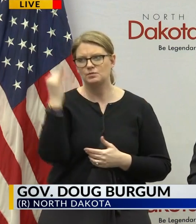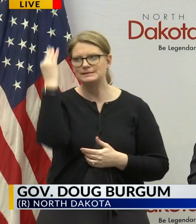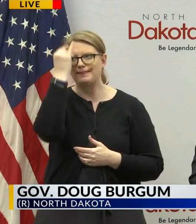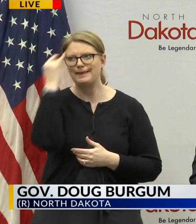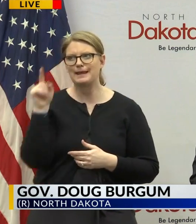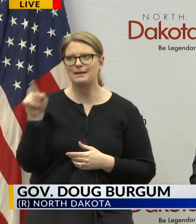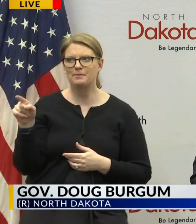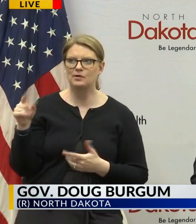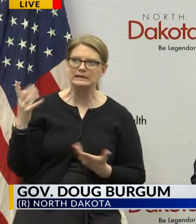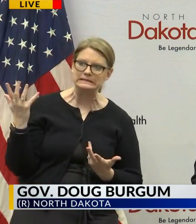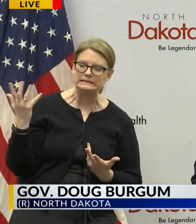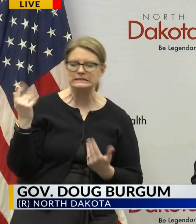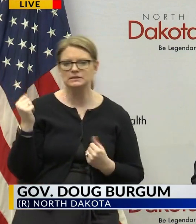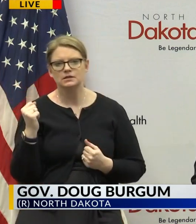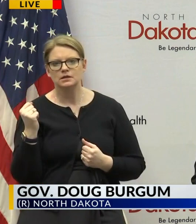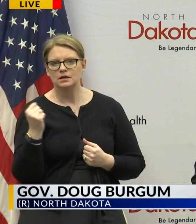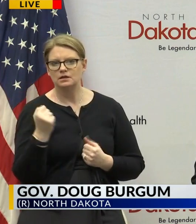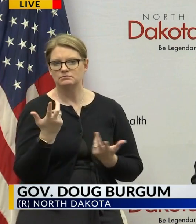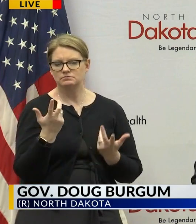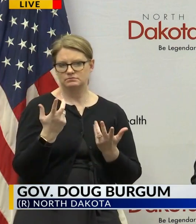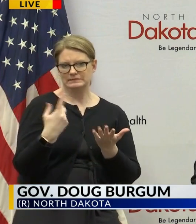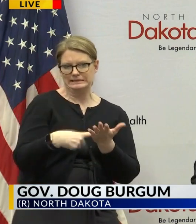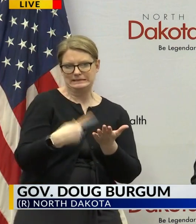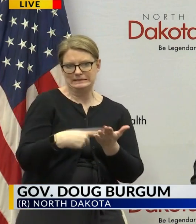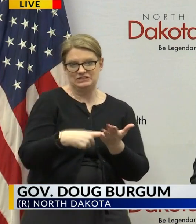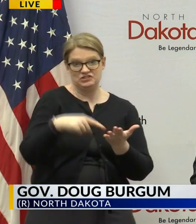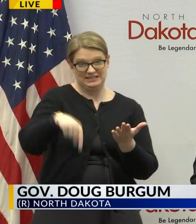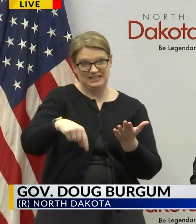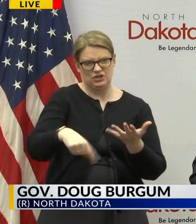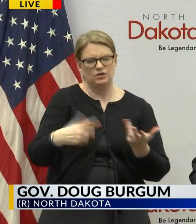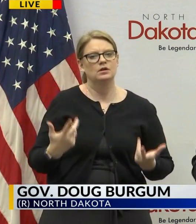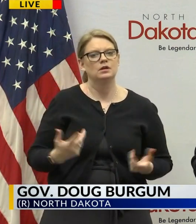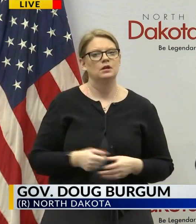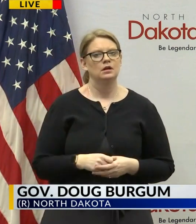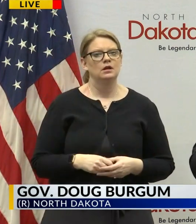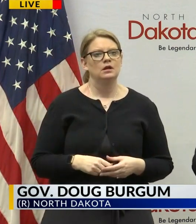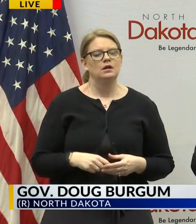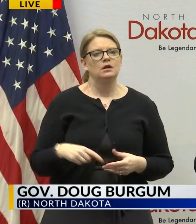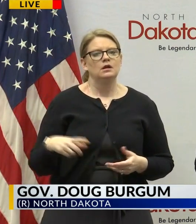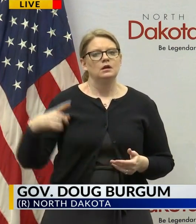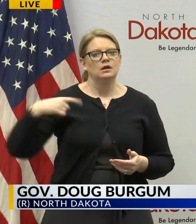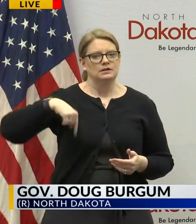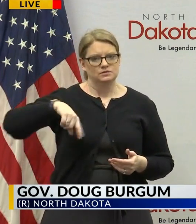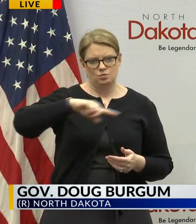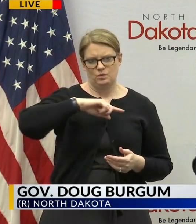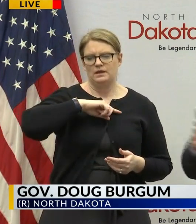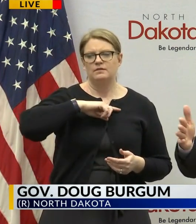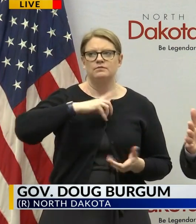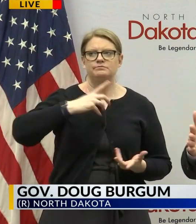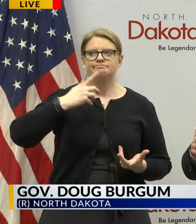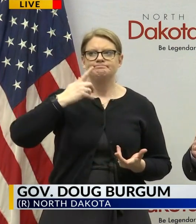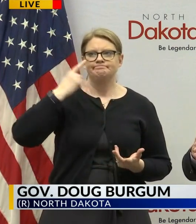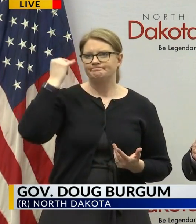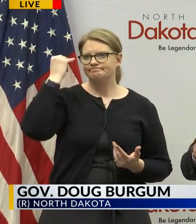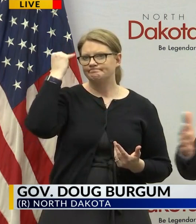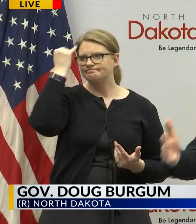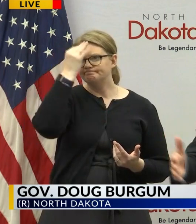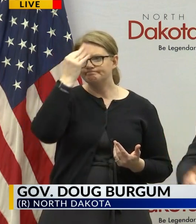uh and in what kind of conversations are we having here as we think about uh our